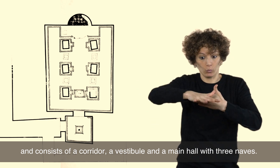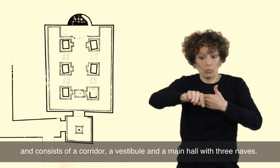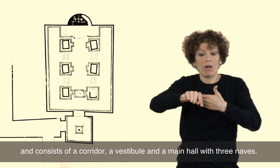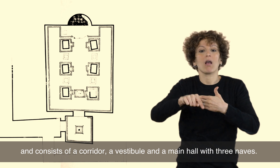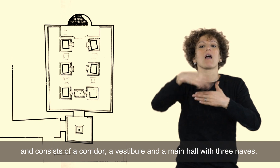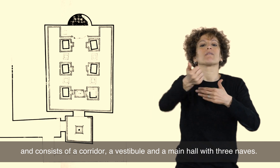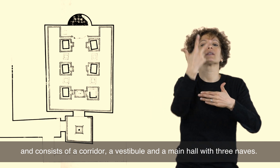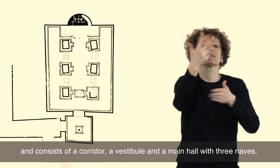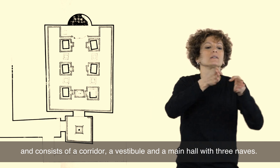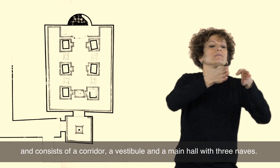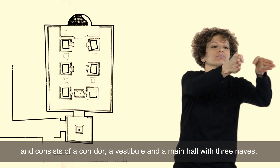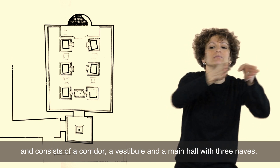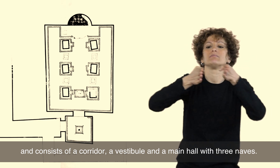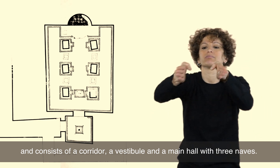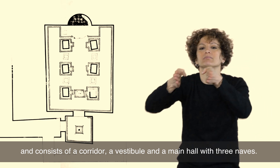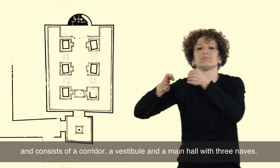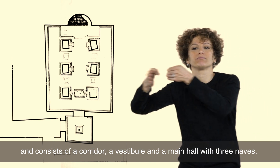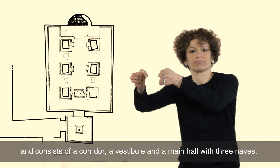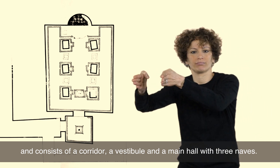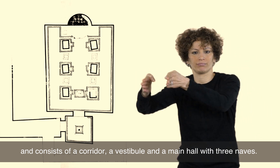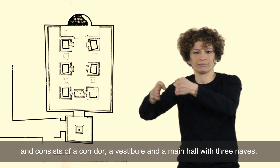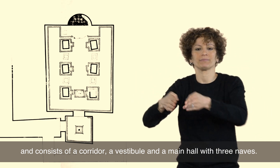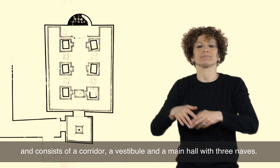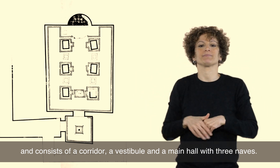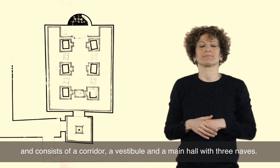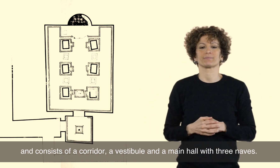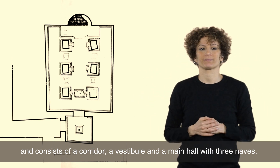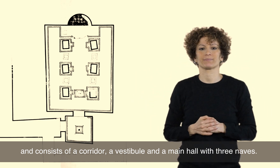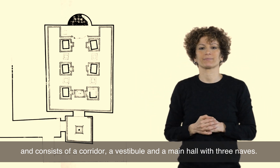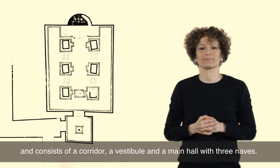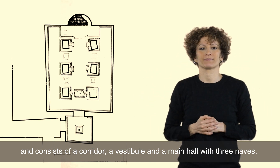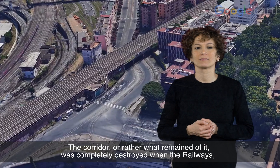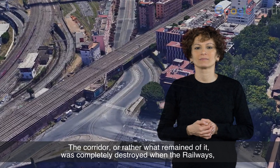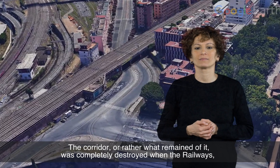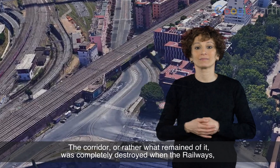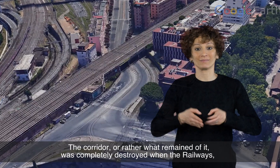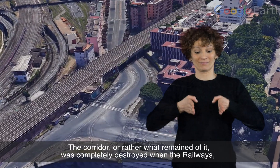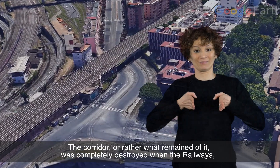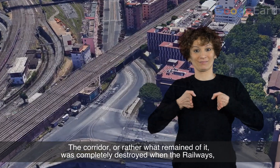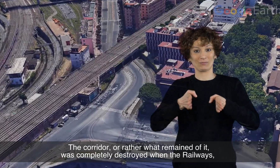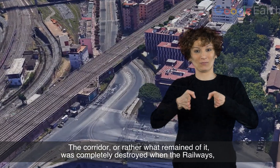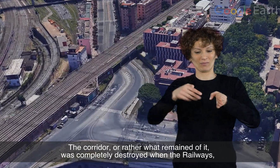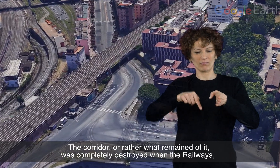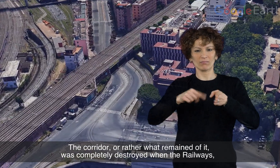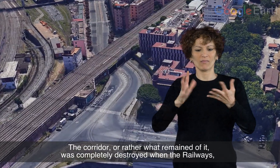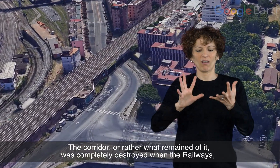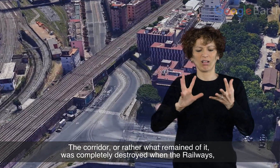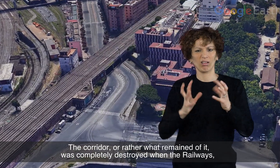and a main hall with three knives. The corridor, or rather what remained of it,